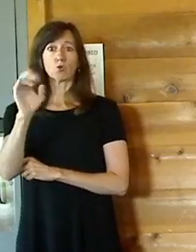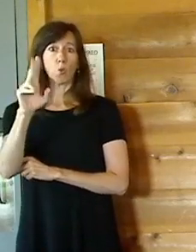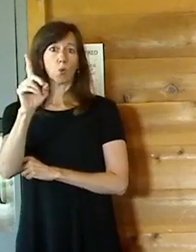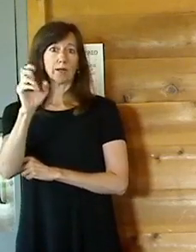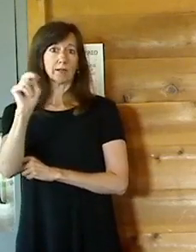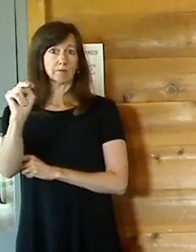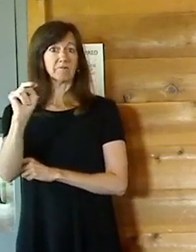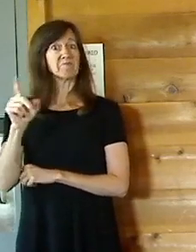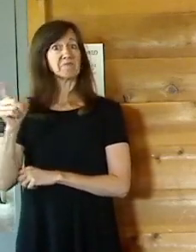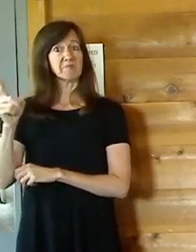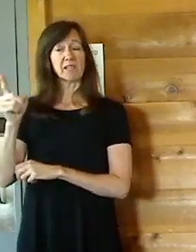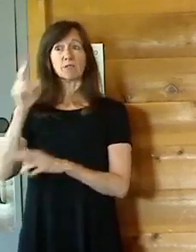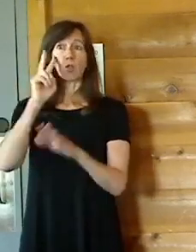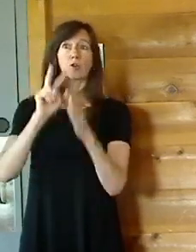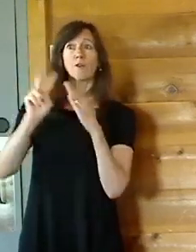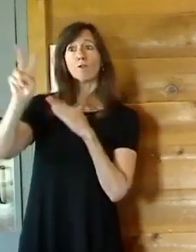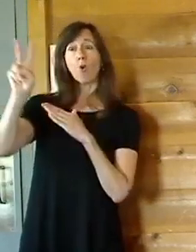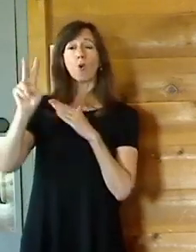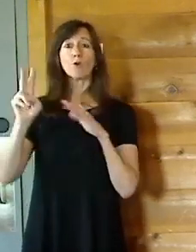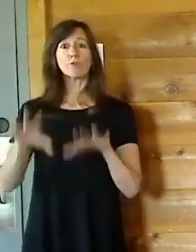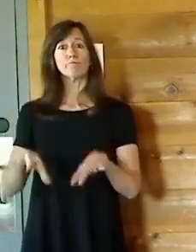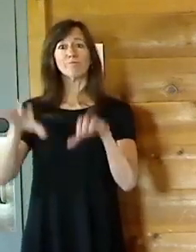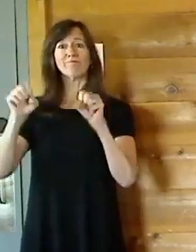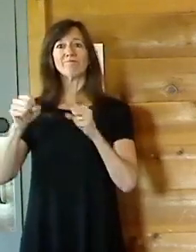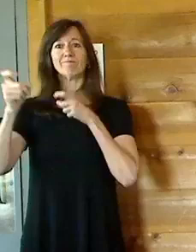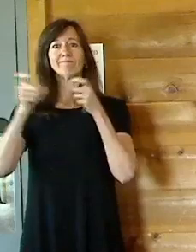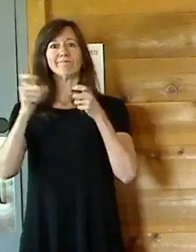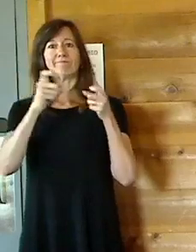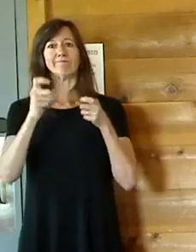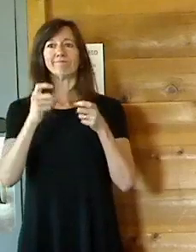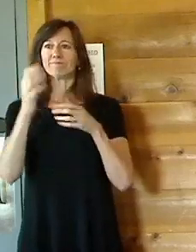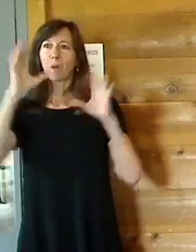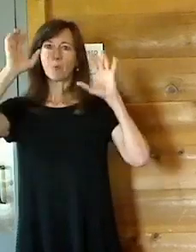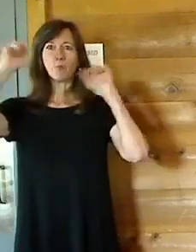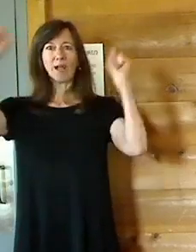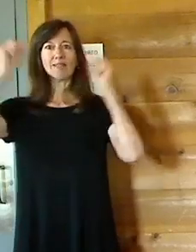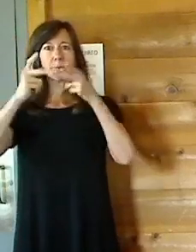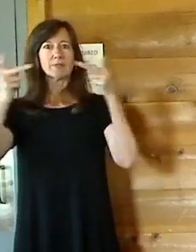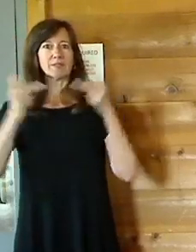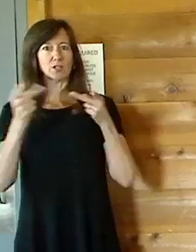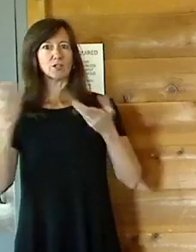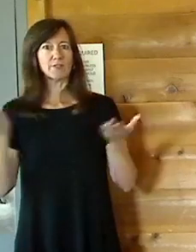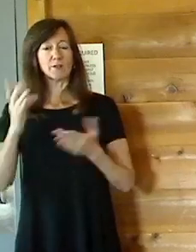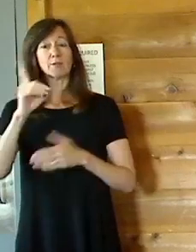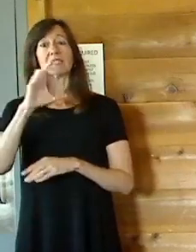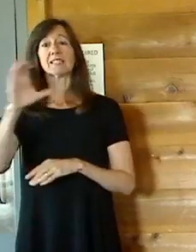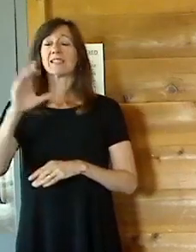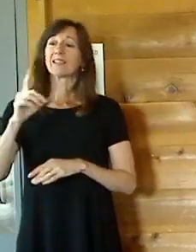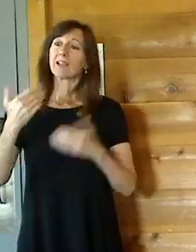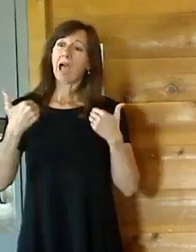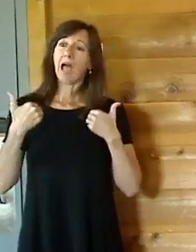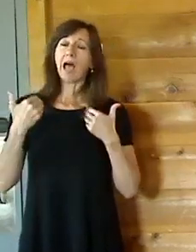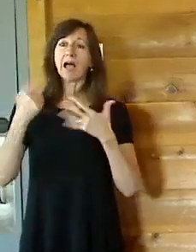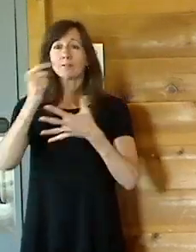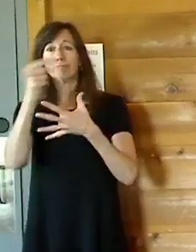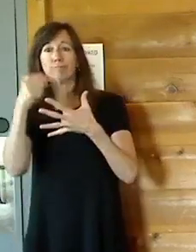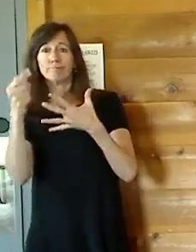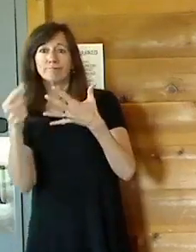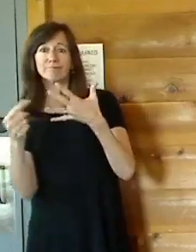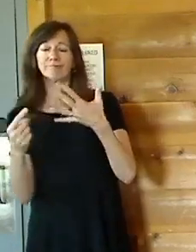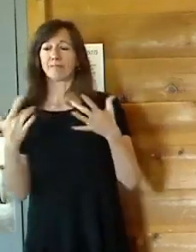over the helm at Dutchess Community College. has some very exciting things that he's going to be focused on, but we welcome Dr. Jordan, and